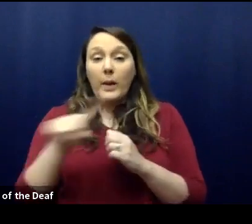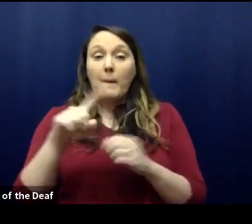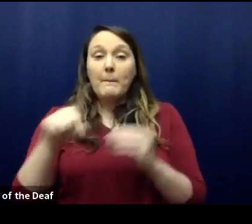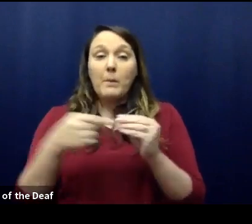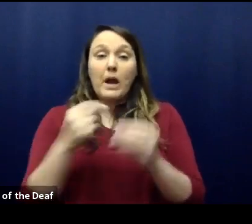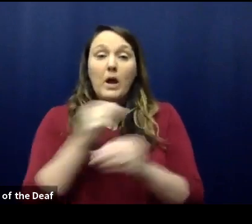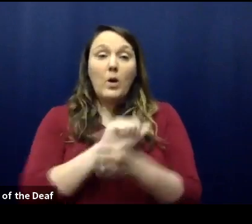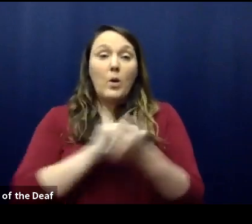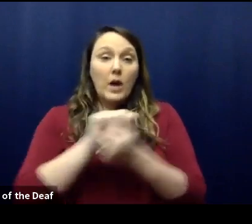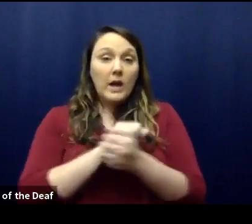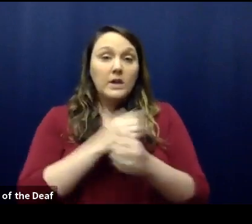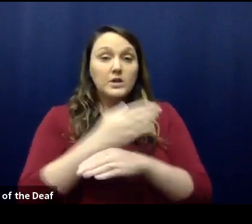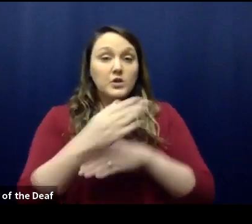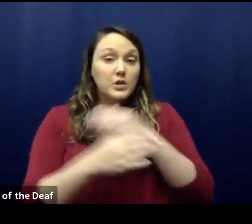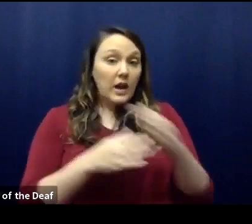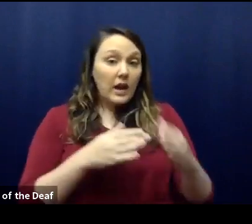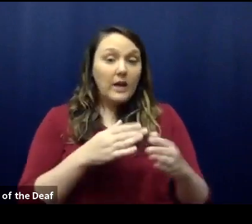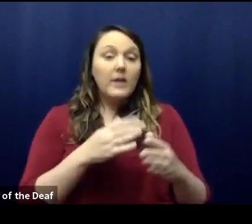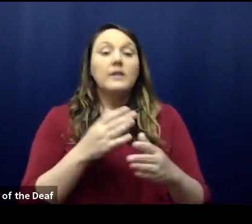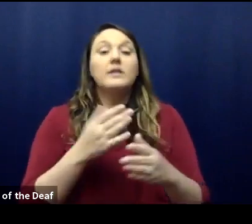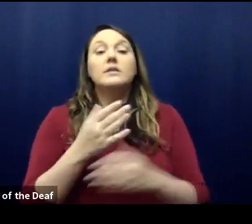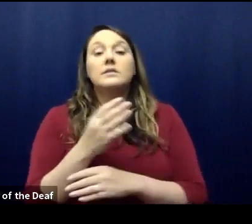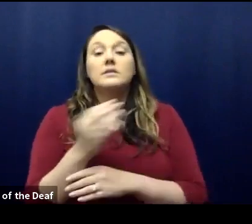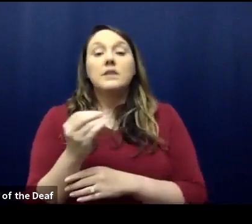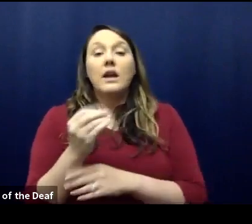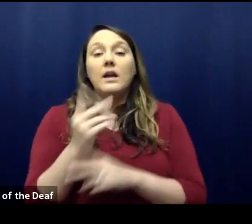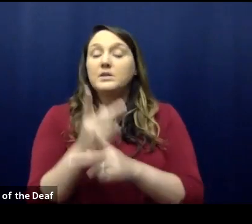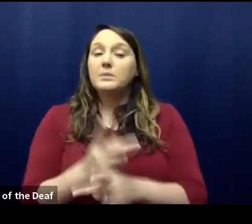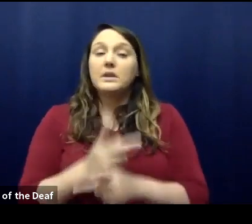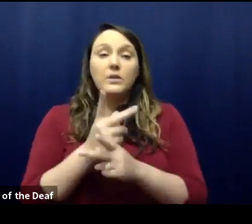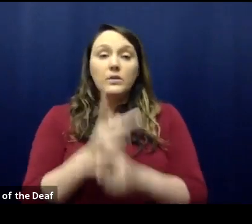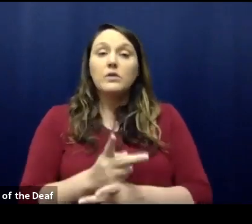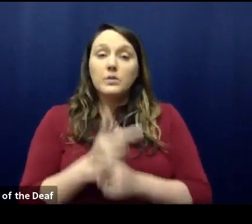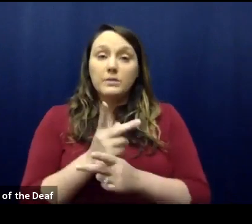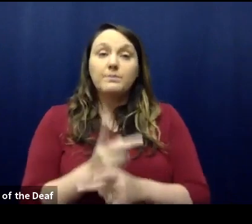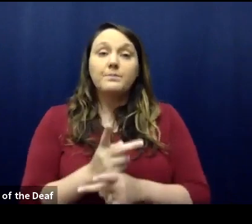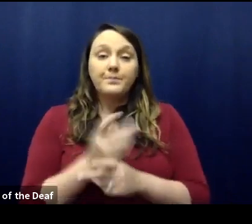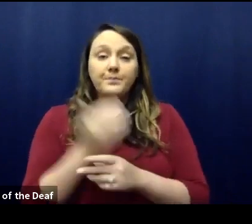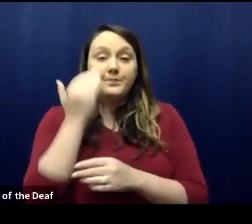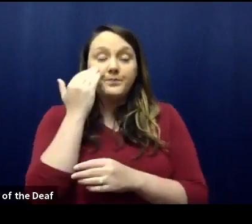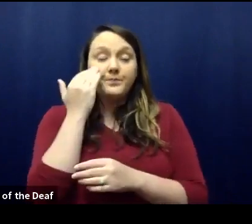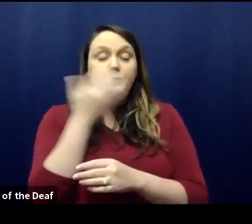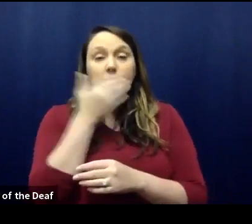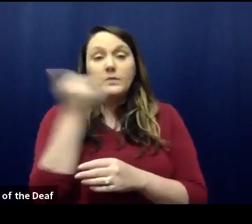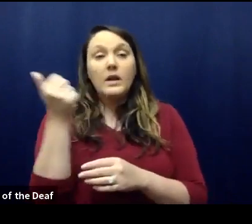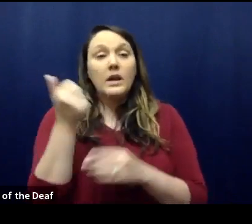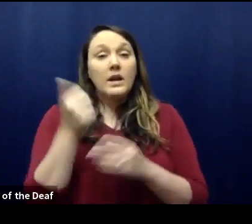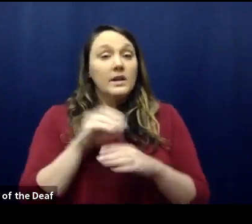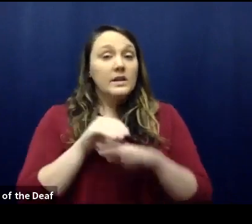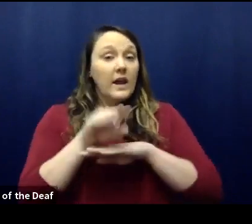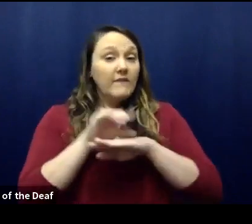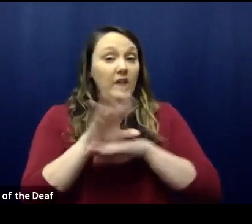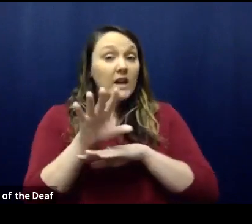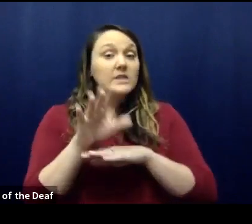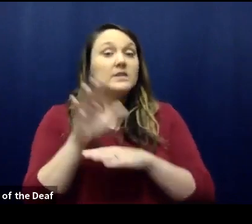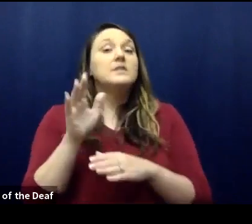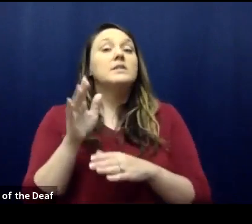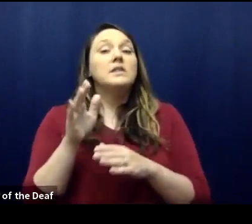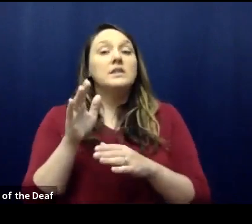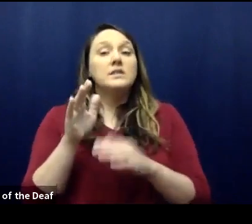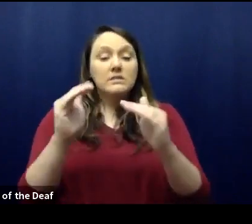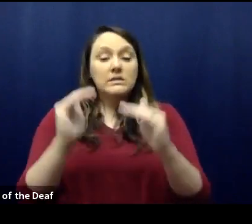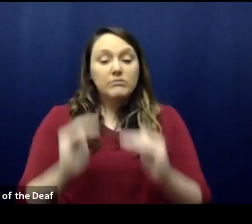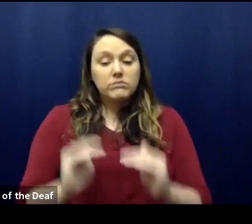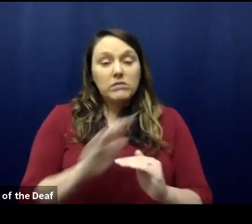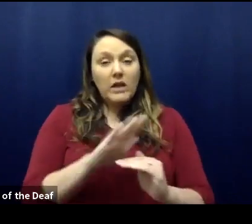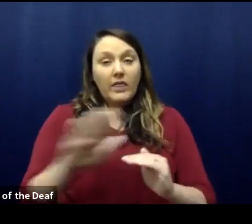washing and being careful. You know, the best advice also is to bring it down to the child's